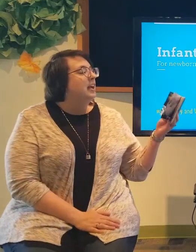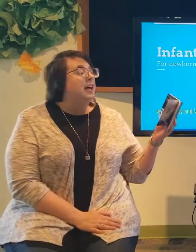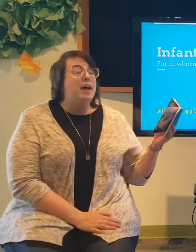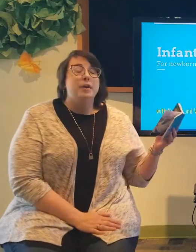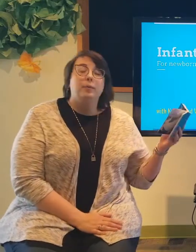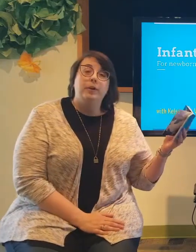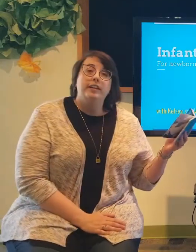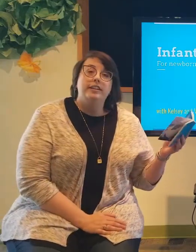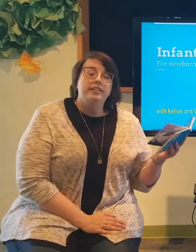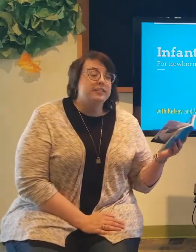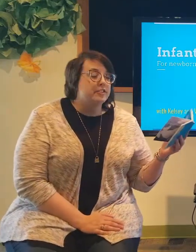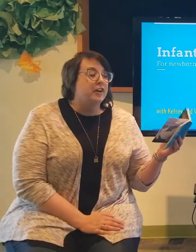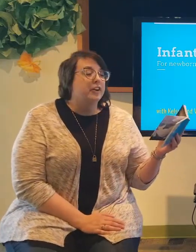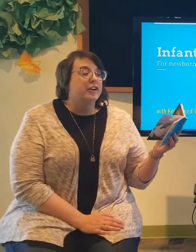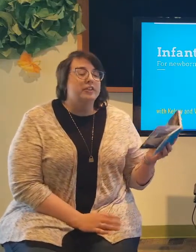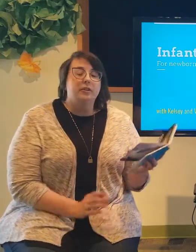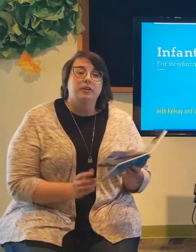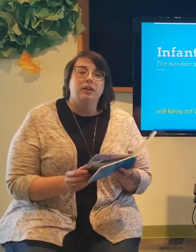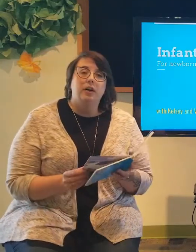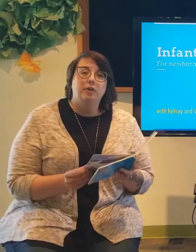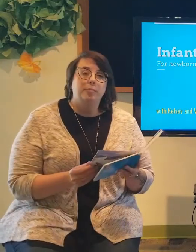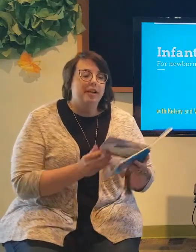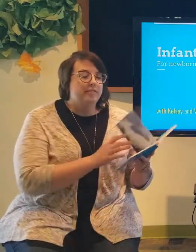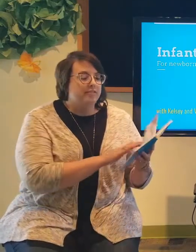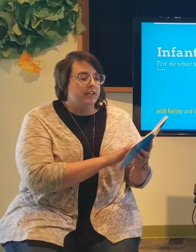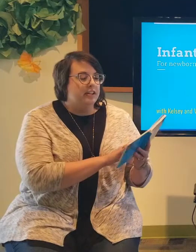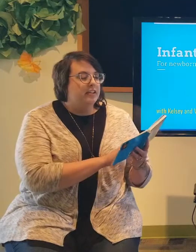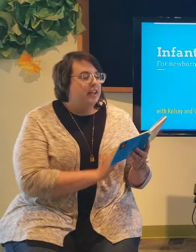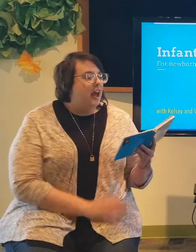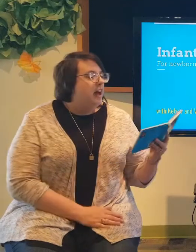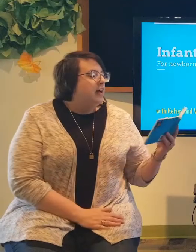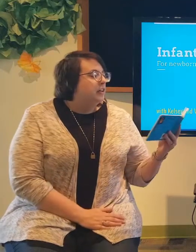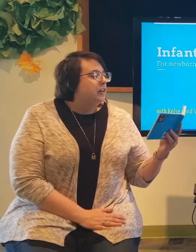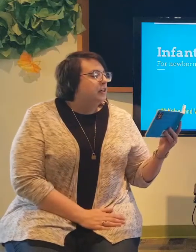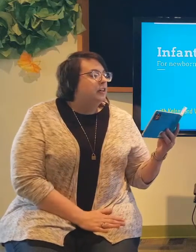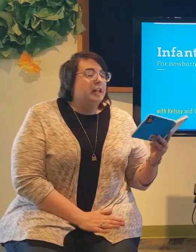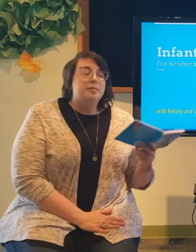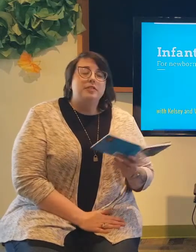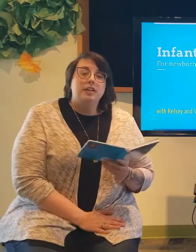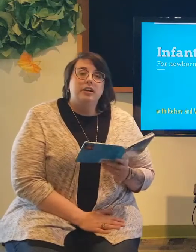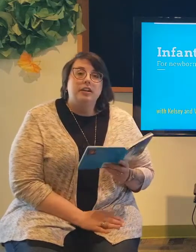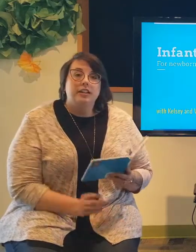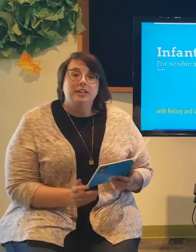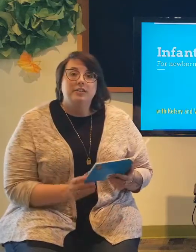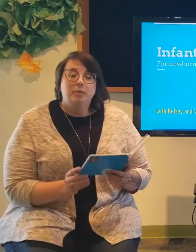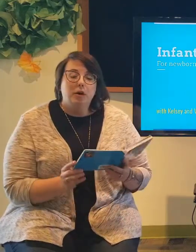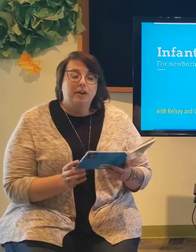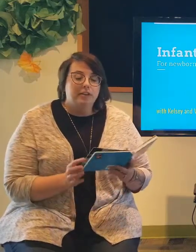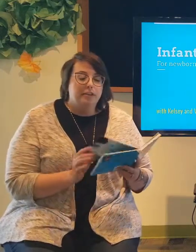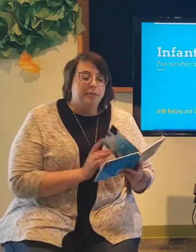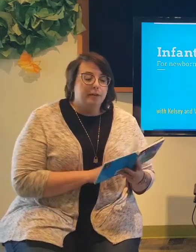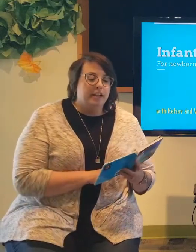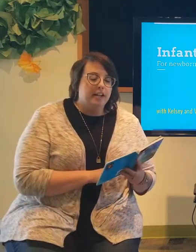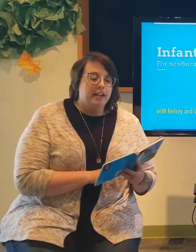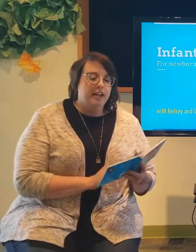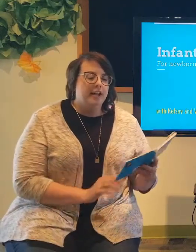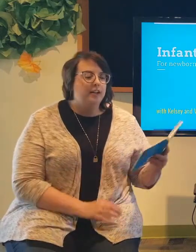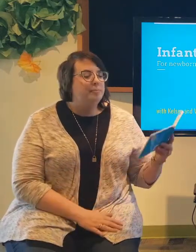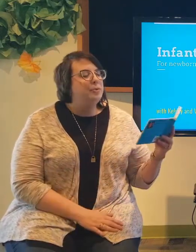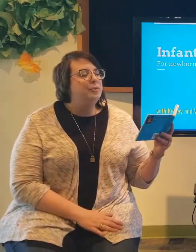When it's dark, you're home and fed. Curl up snug in your water bed. Moon